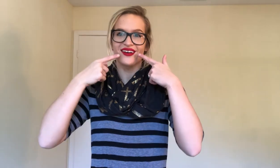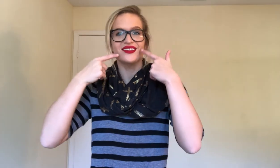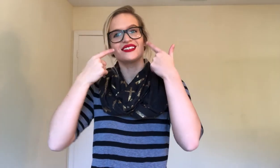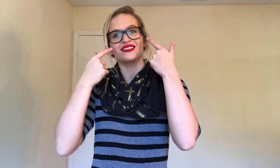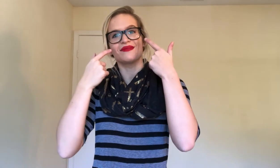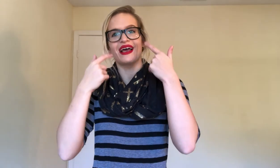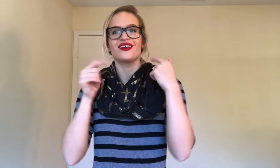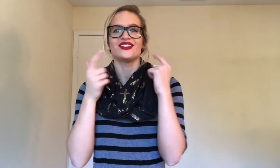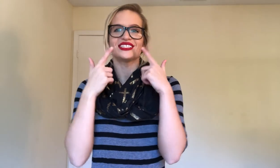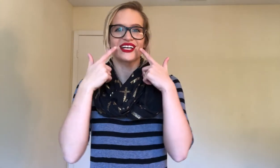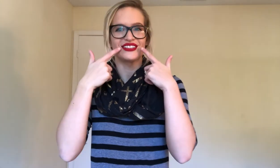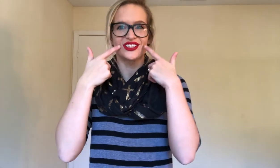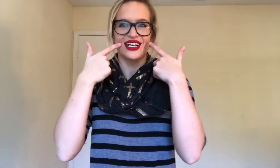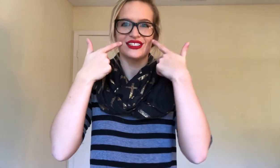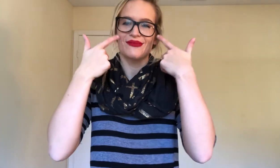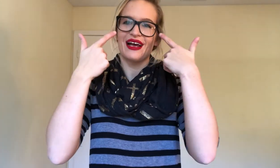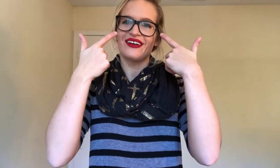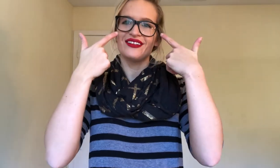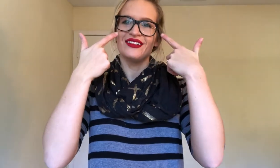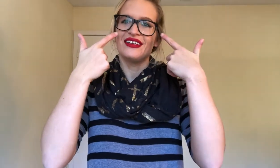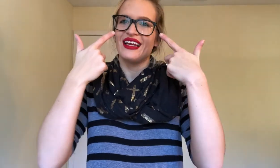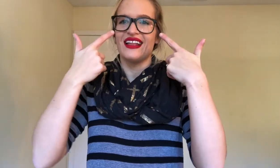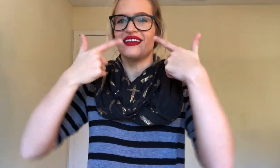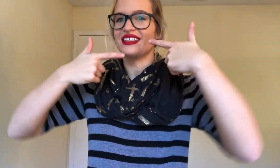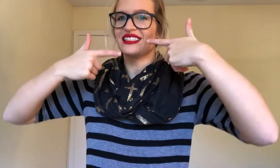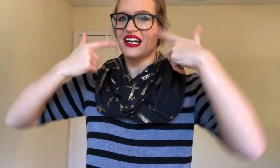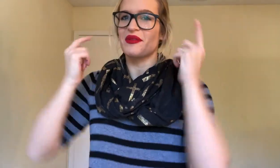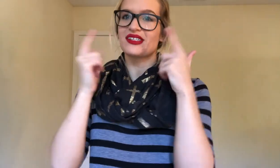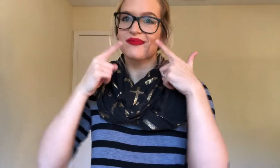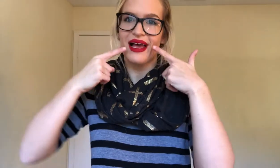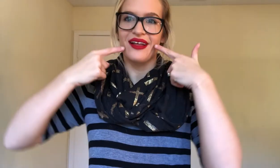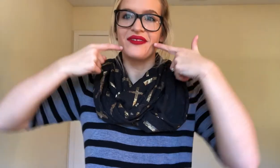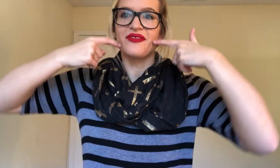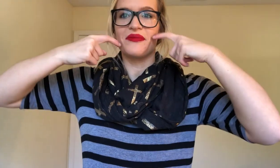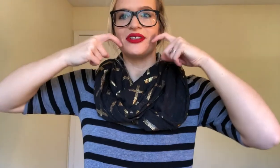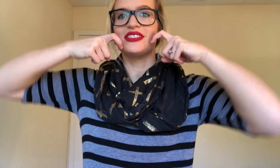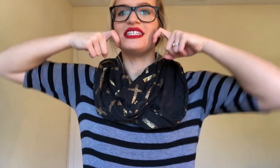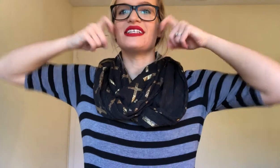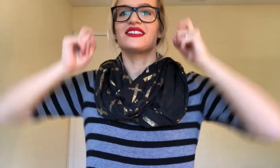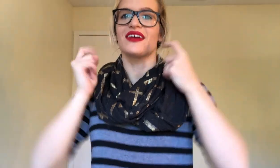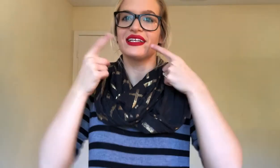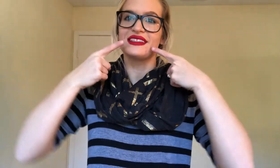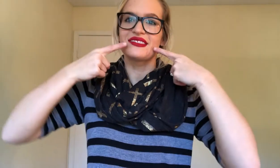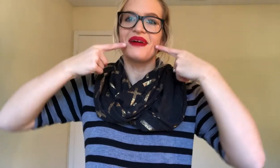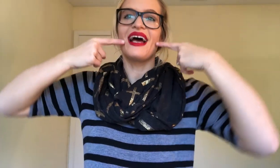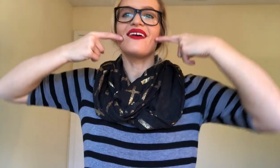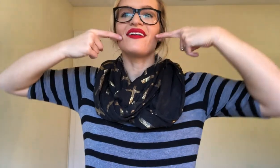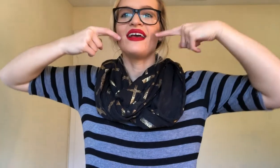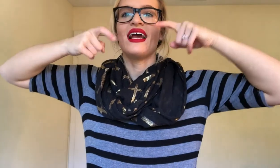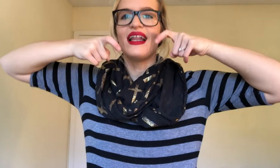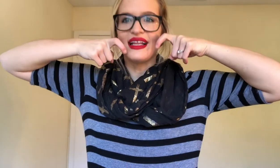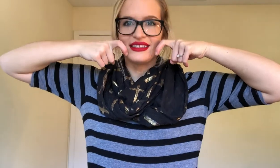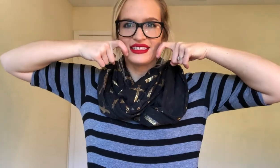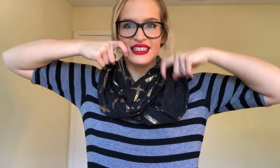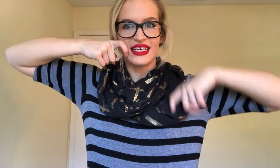So smile, you just kind of draw a smile, and then he's talking about smile from your cheeks. So I did smile, and then cheek